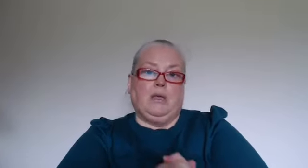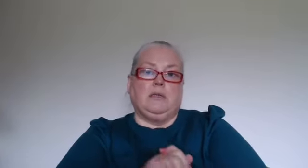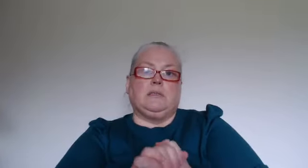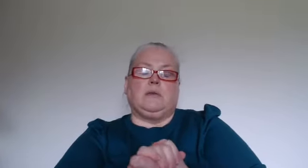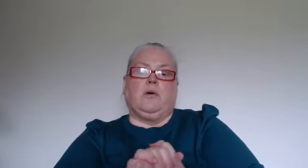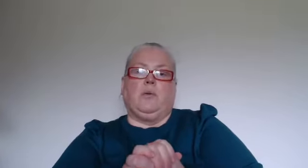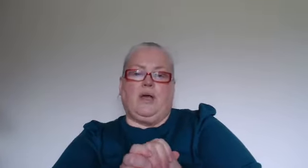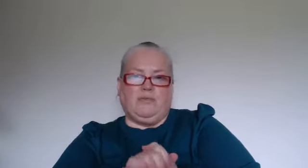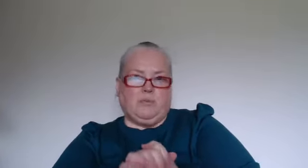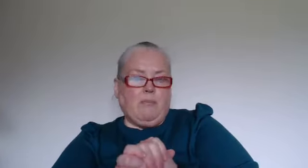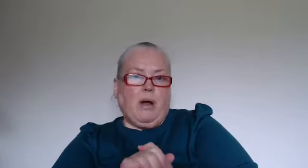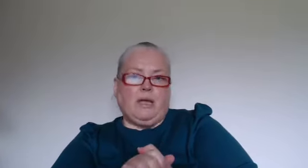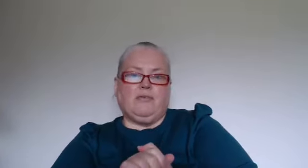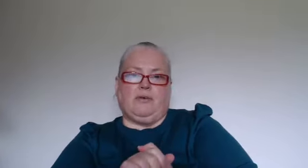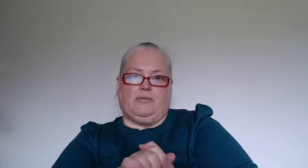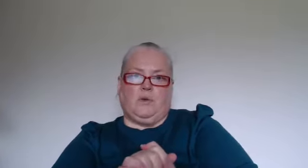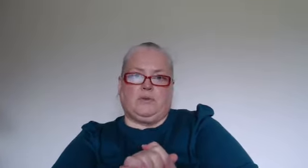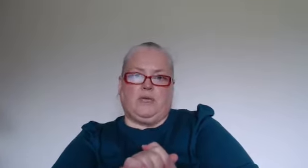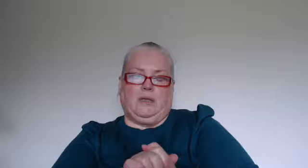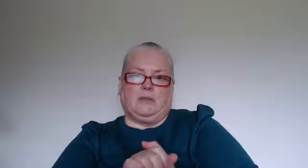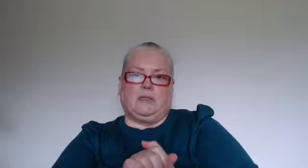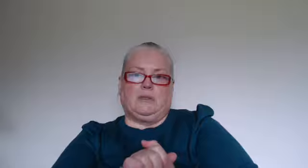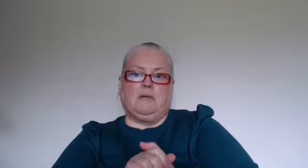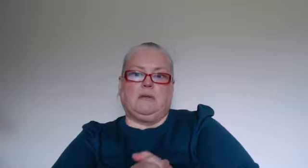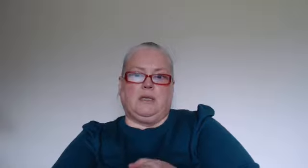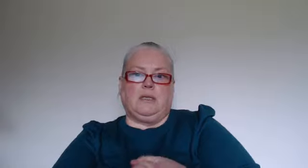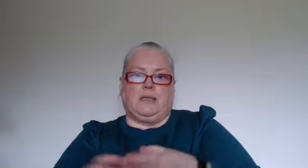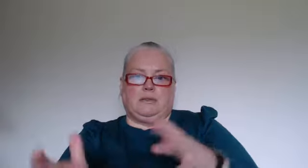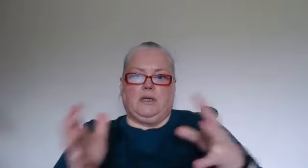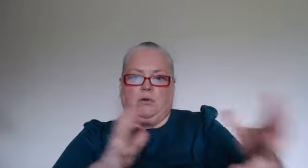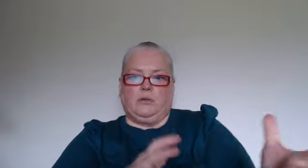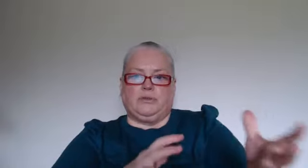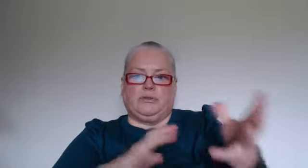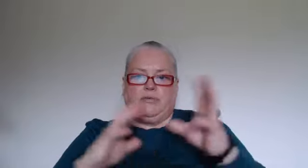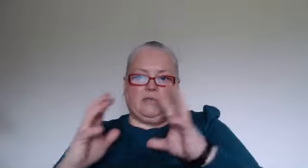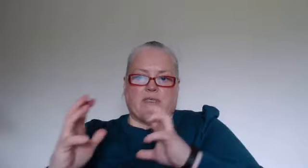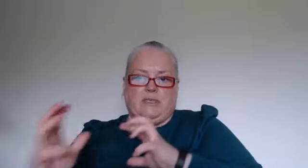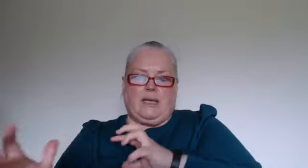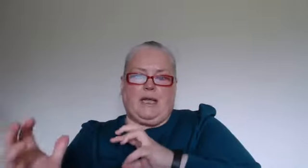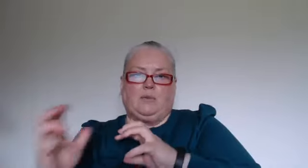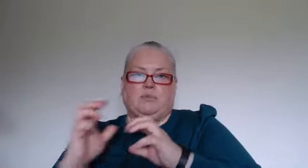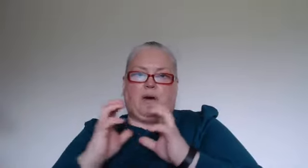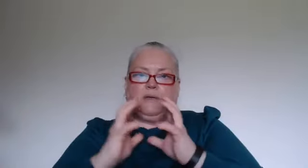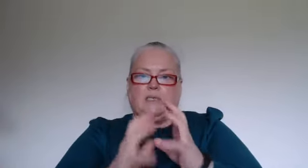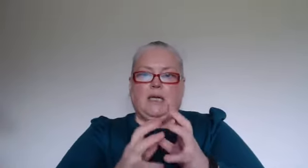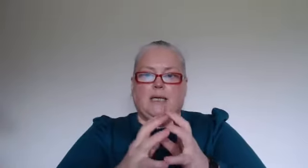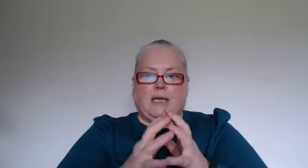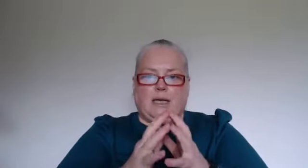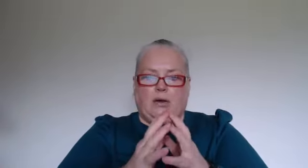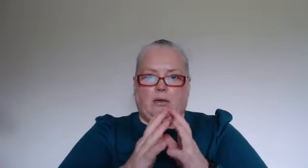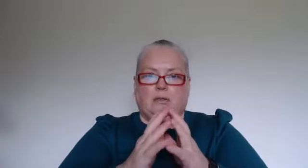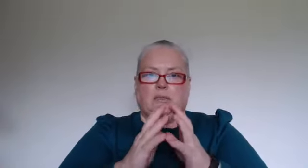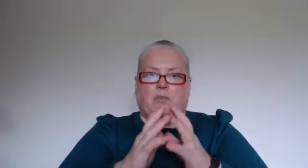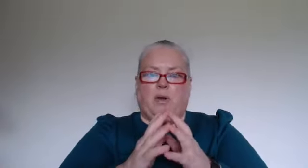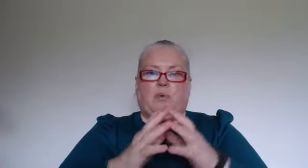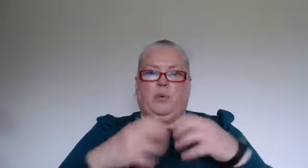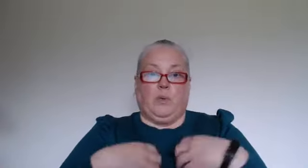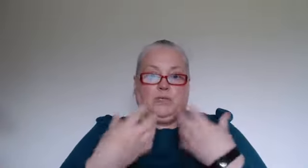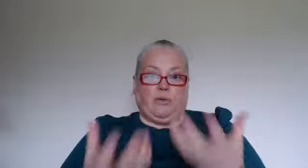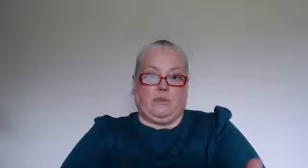So we have to be mindful of those things that that you know cultural differences and language barriers can cause a problem when we try to